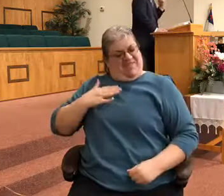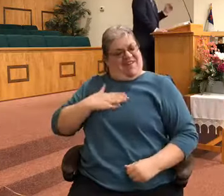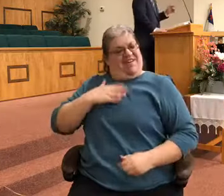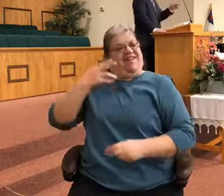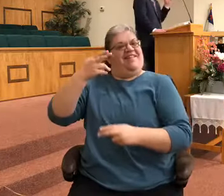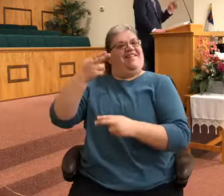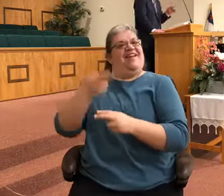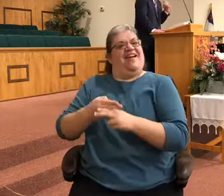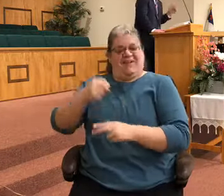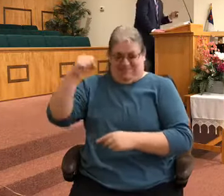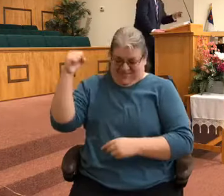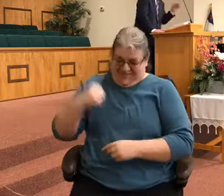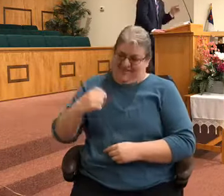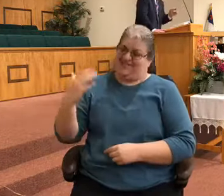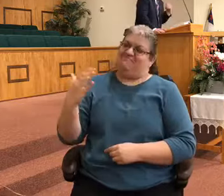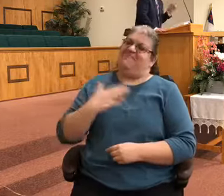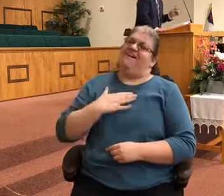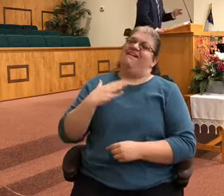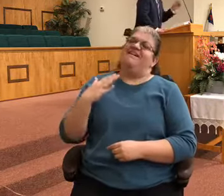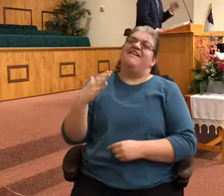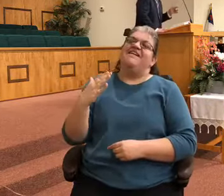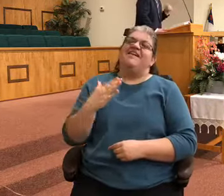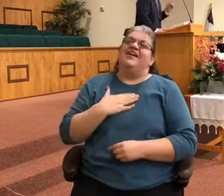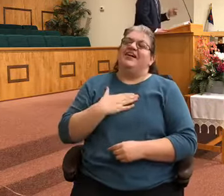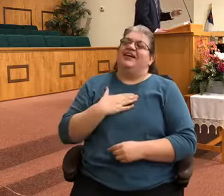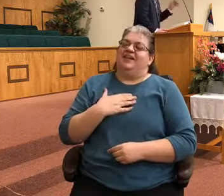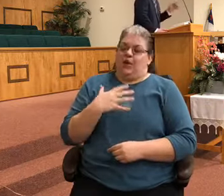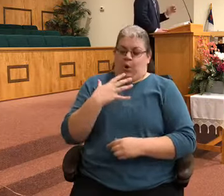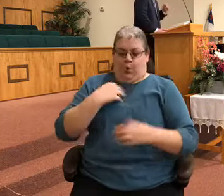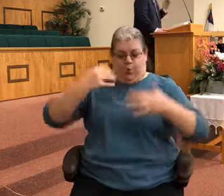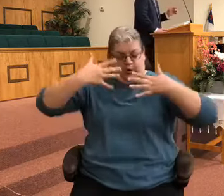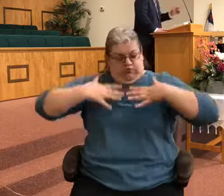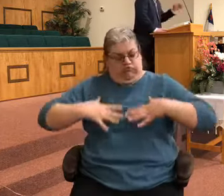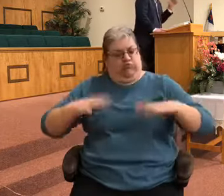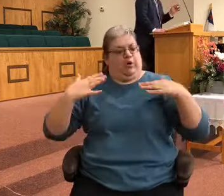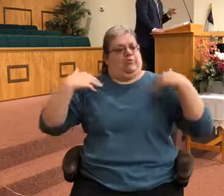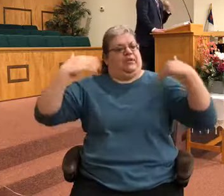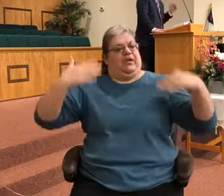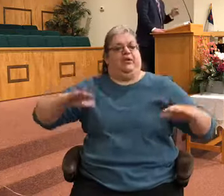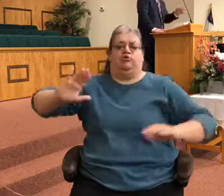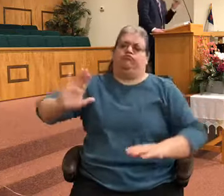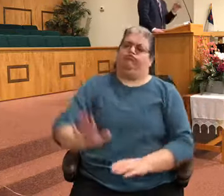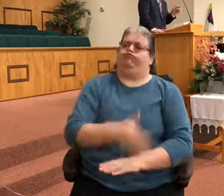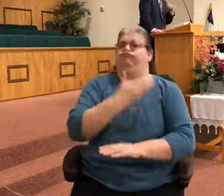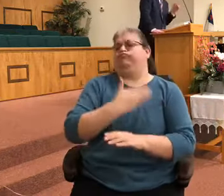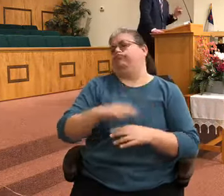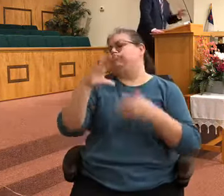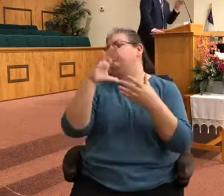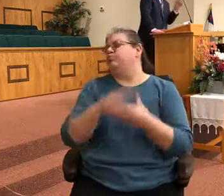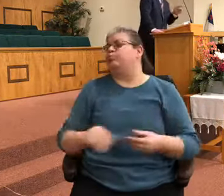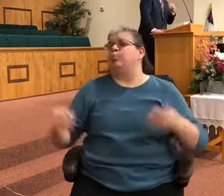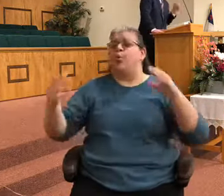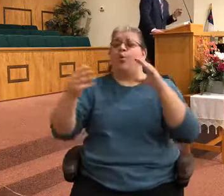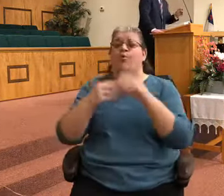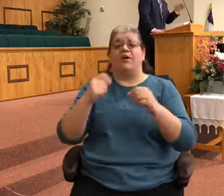oh yes it's mine And the Bible didn't say the story A sinner